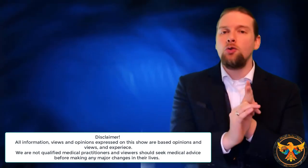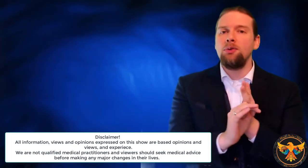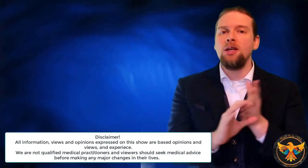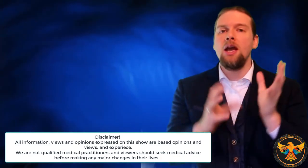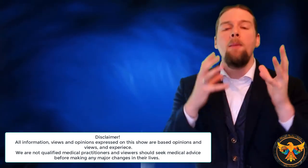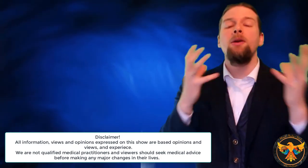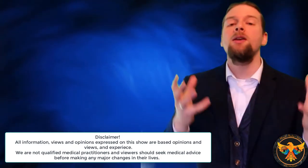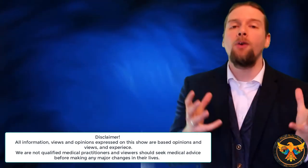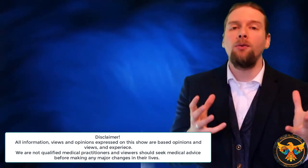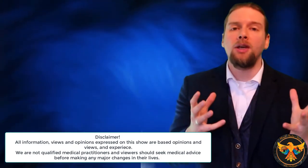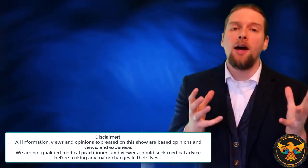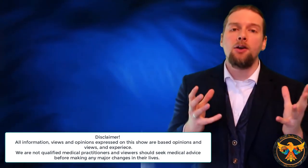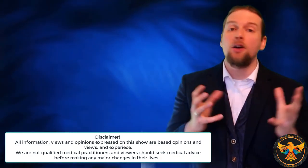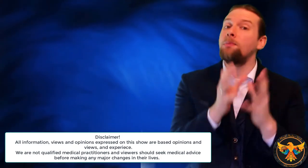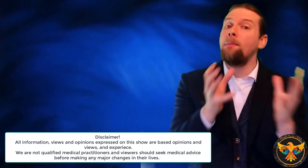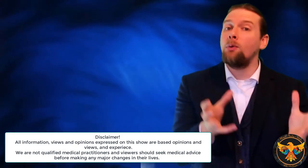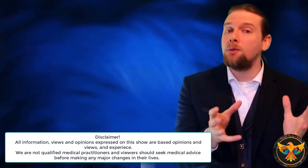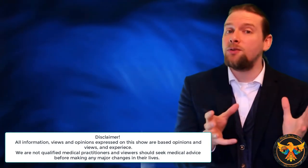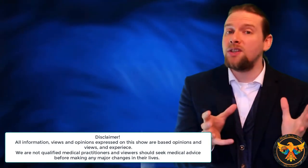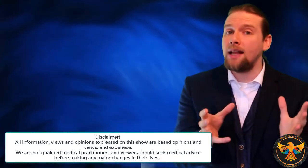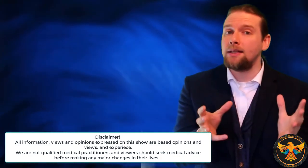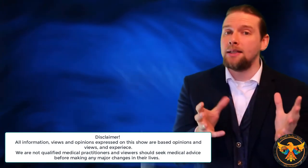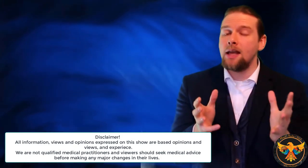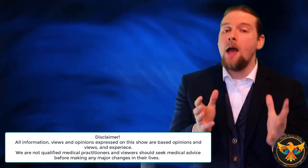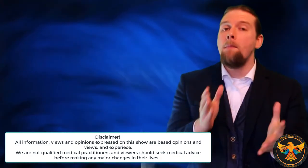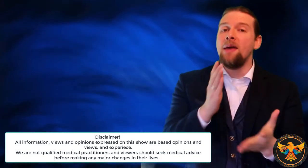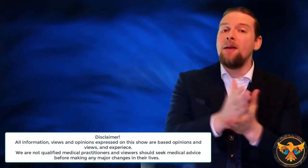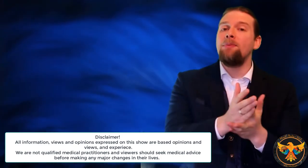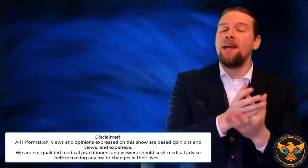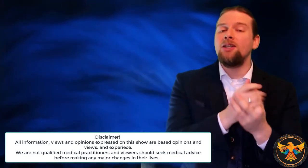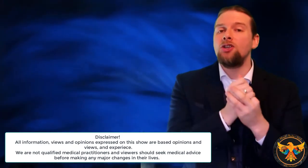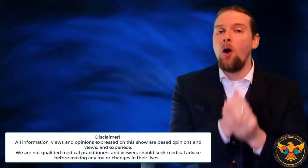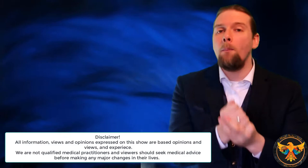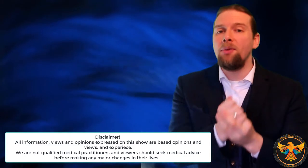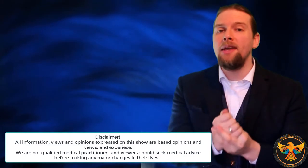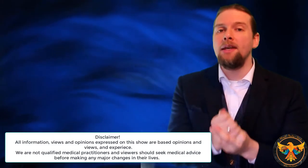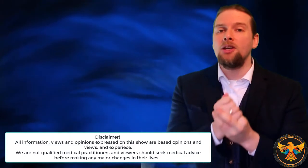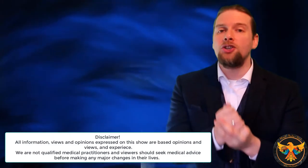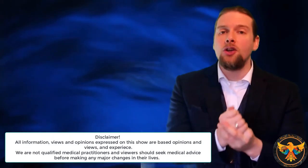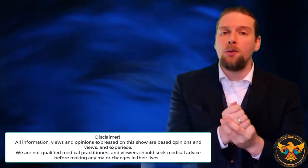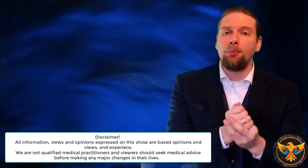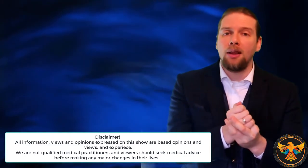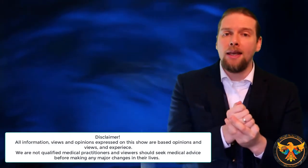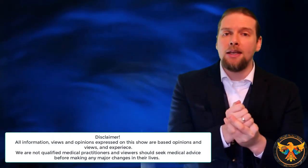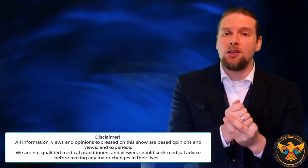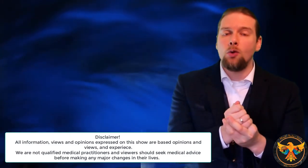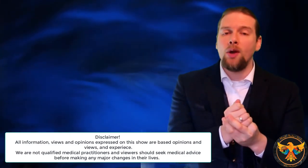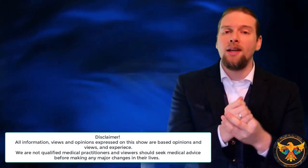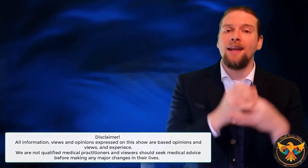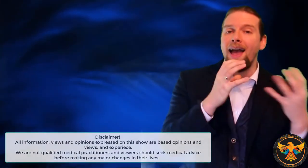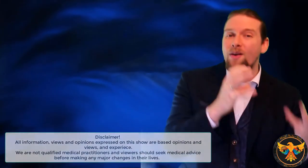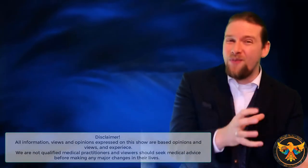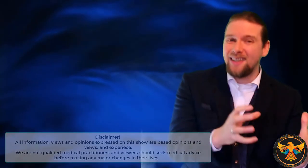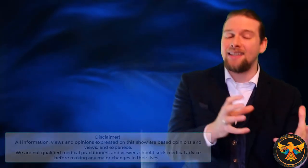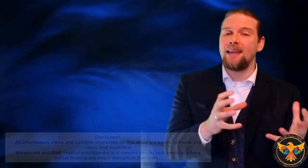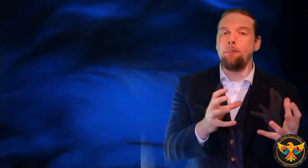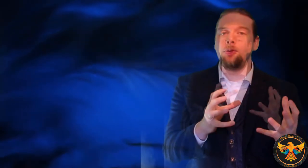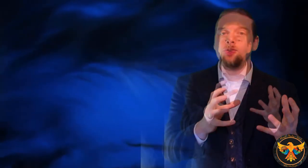be being involved in a car crash, maybe where there was fatalities. Maybe it's not being in a certain place when an event has happened,